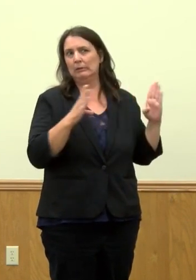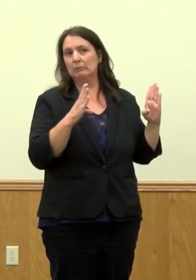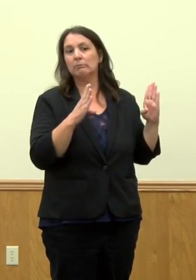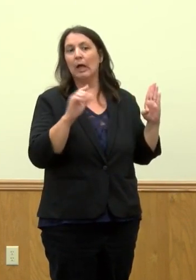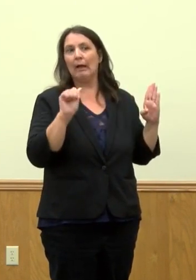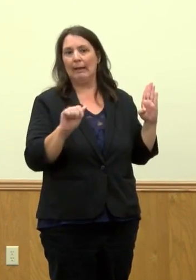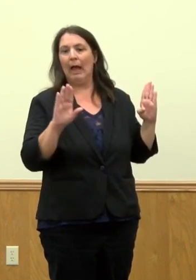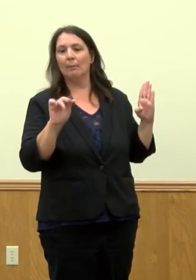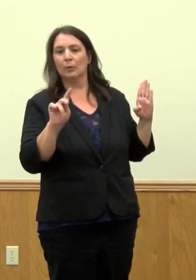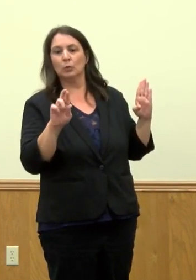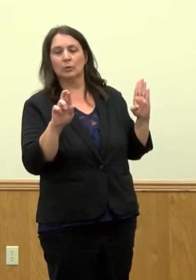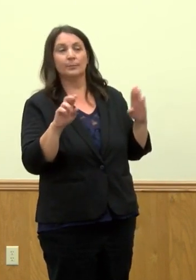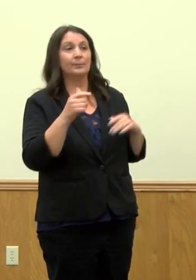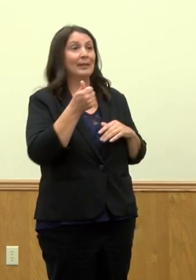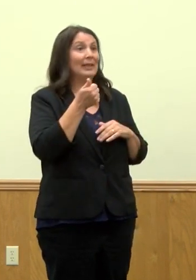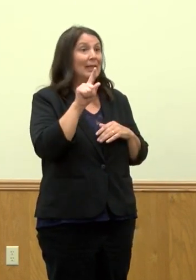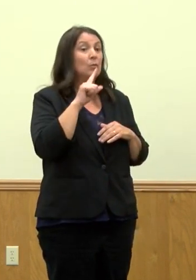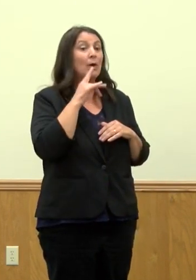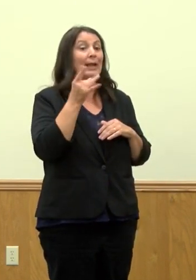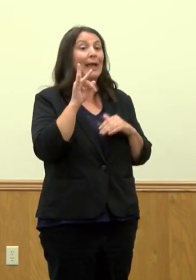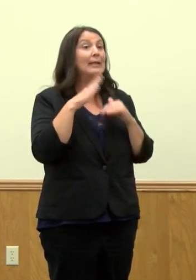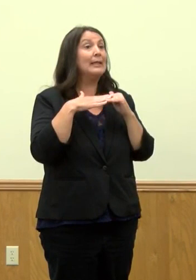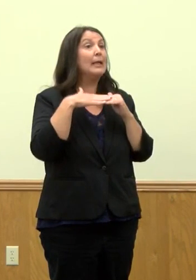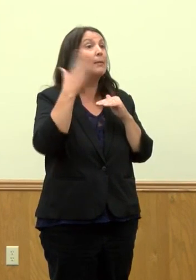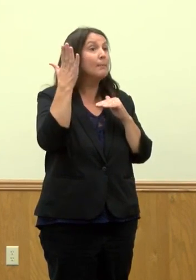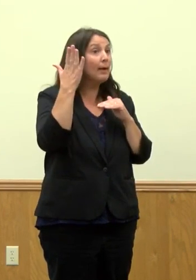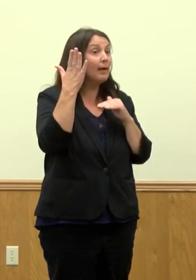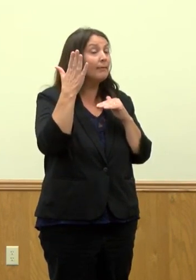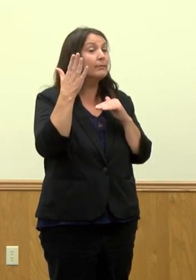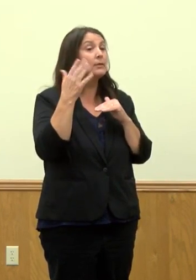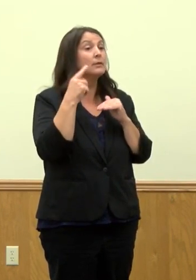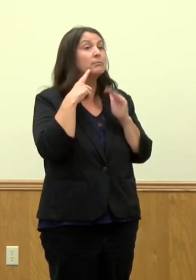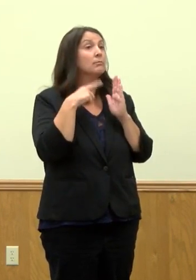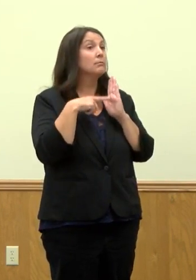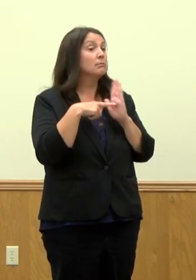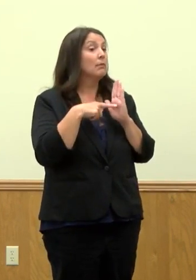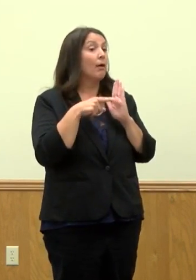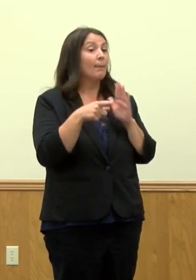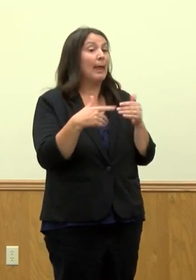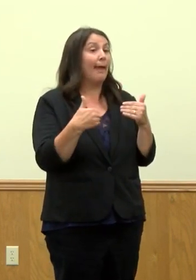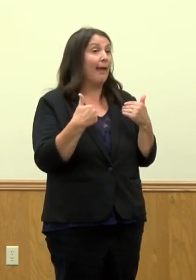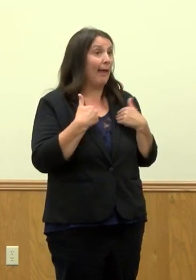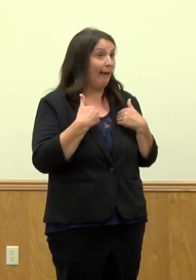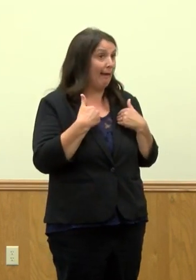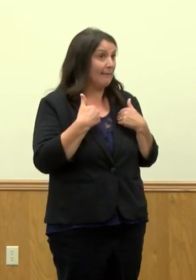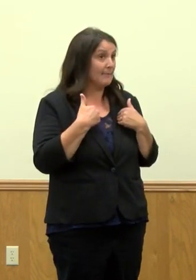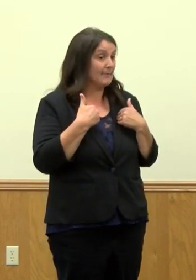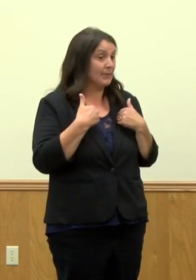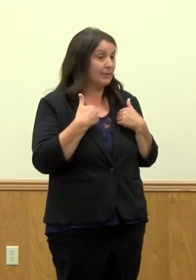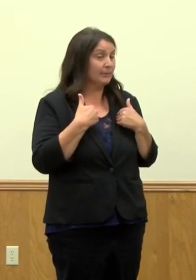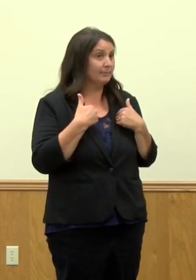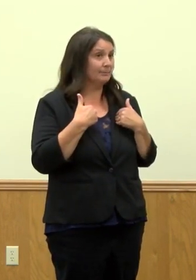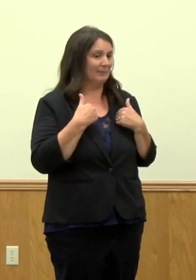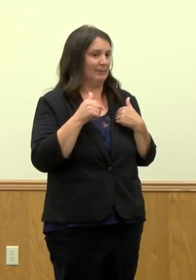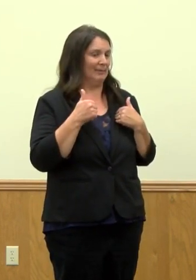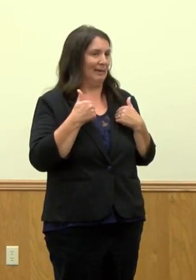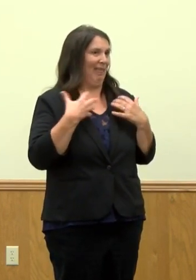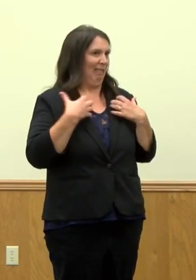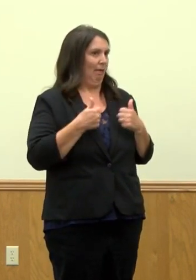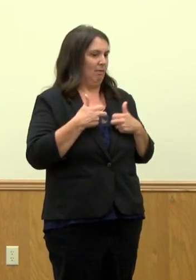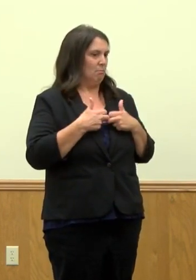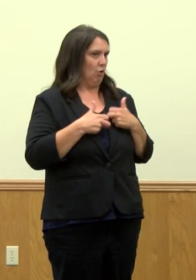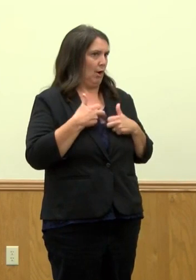also, anyone who's above 18 and older who either, number one, have underlying medical conditions.